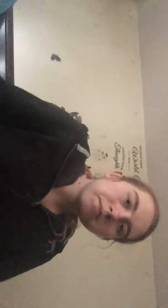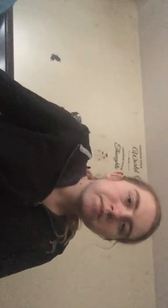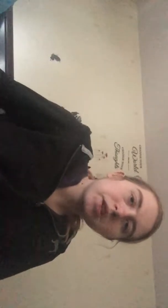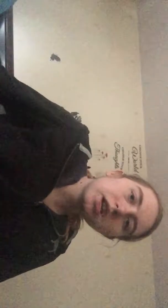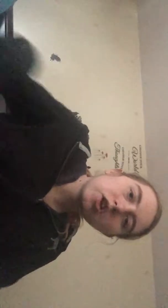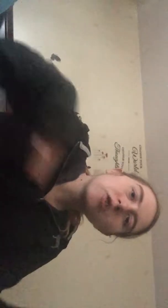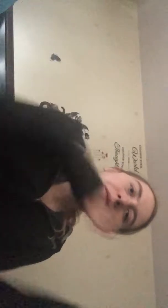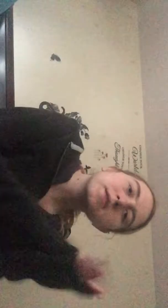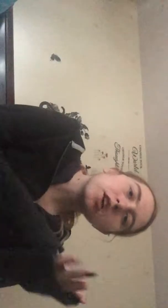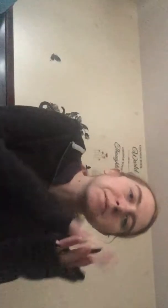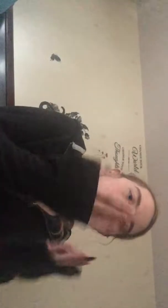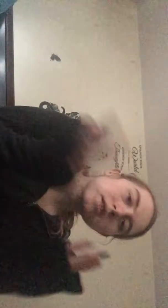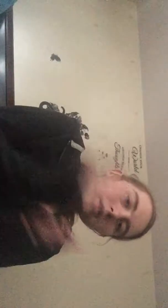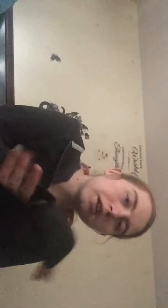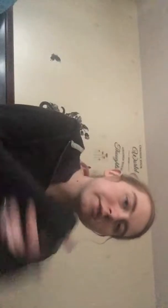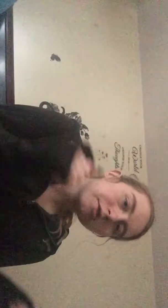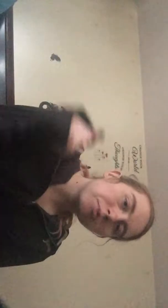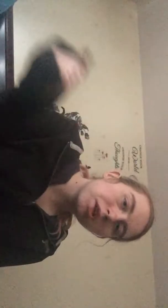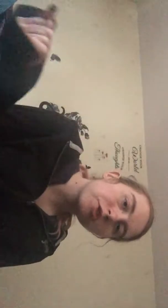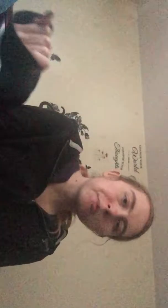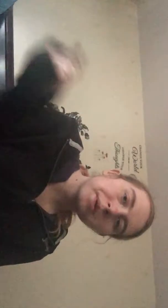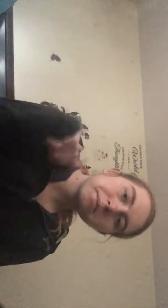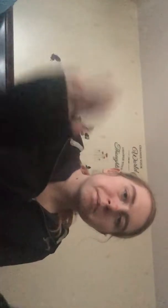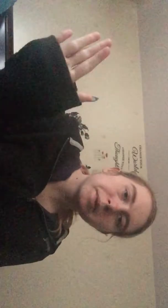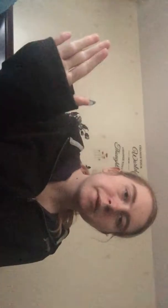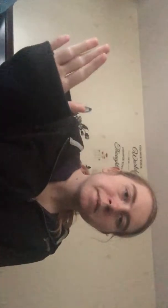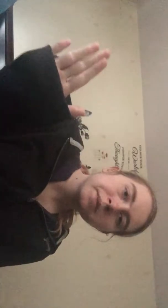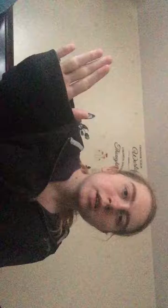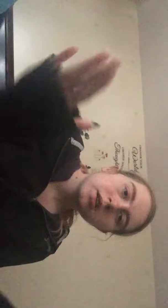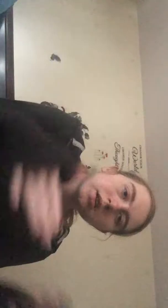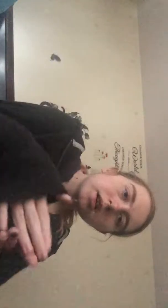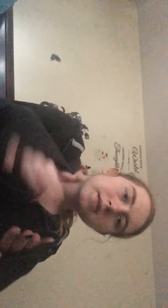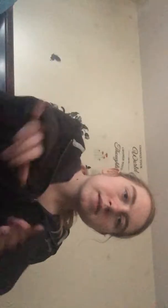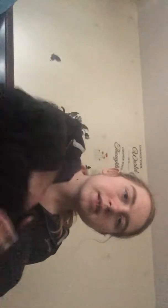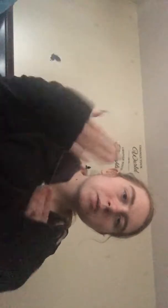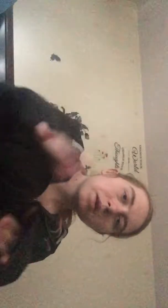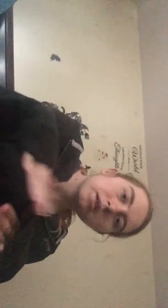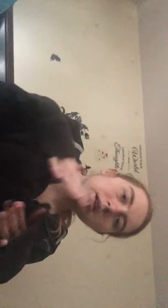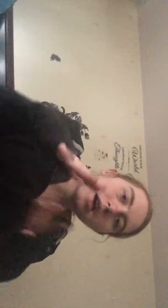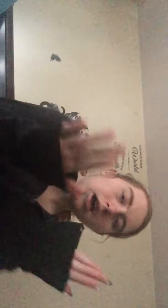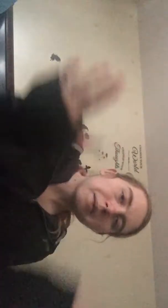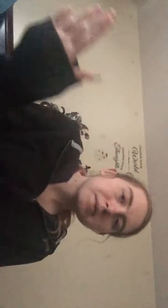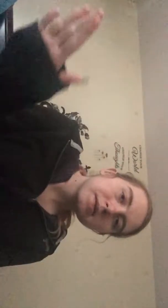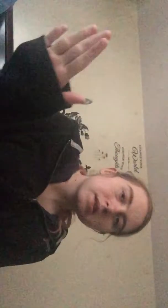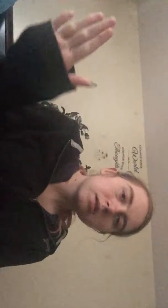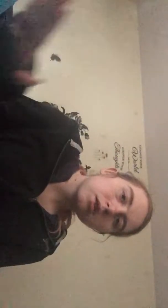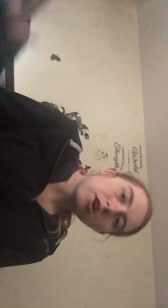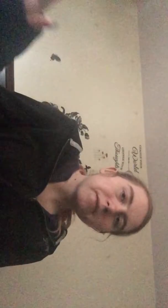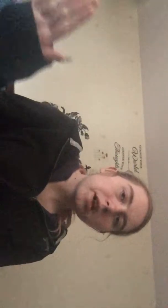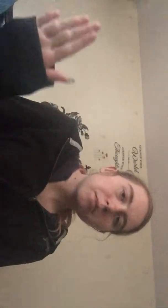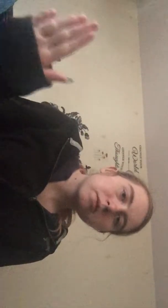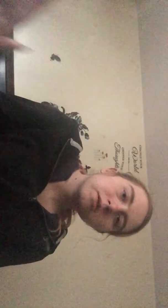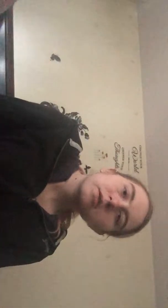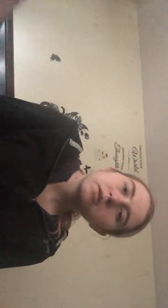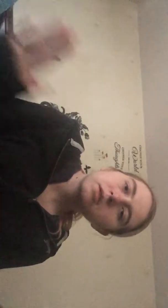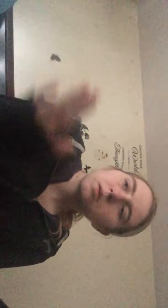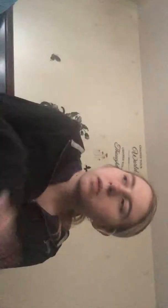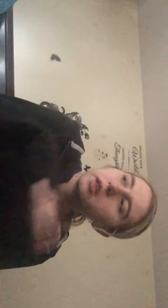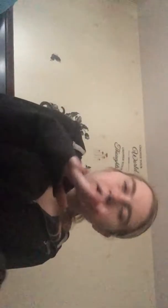and I hope this helps like getting to know me a little bit better and seeing what happens like off camera like